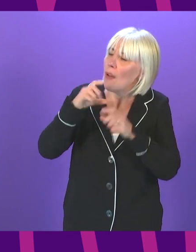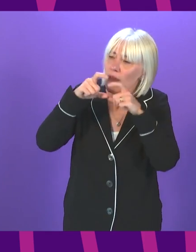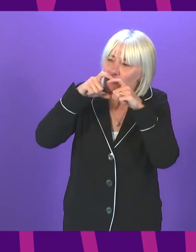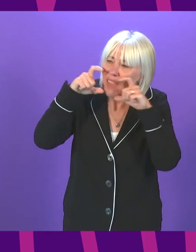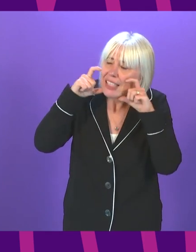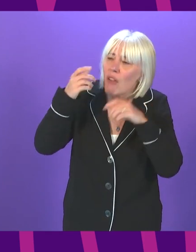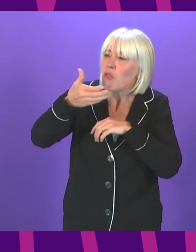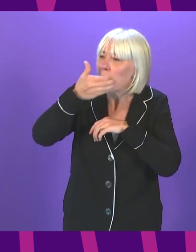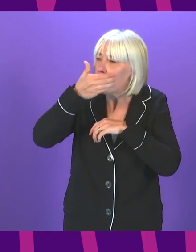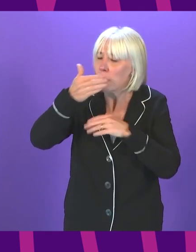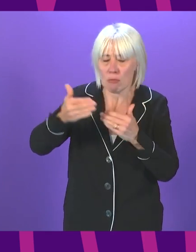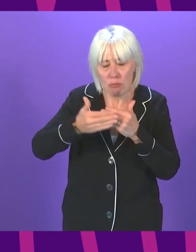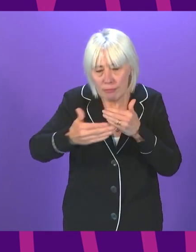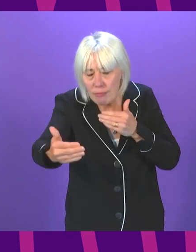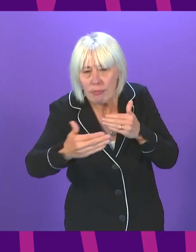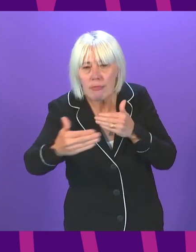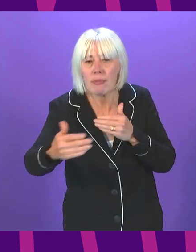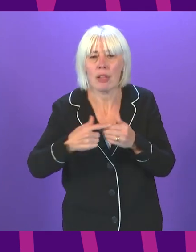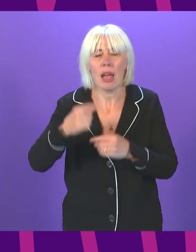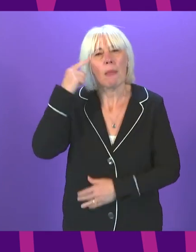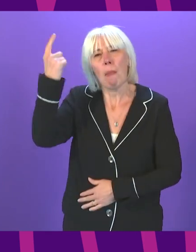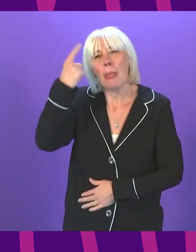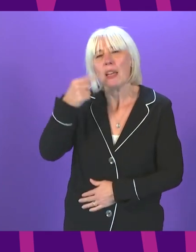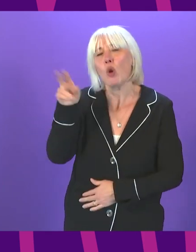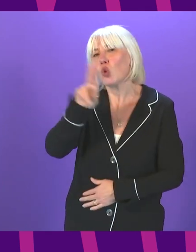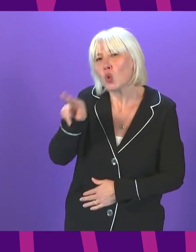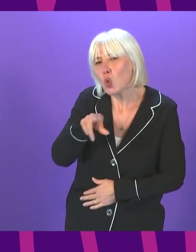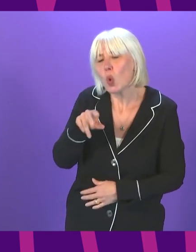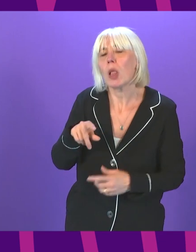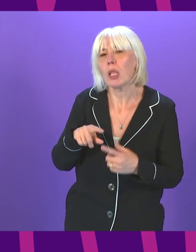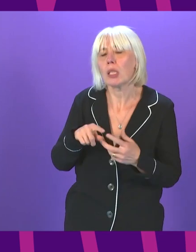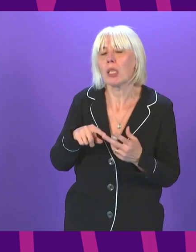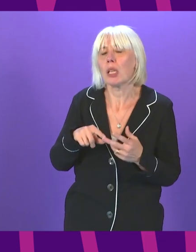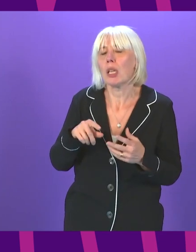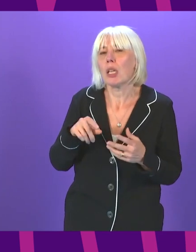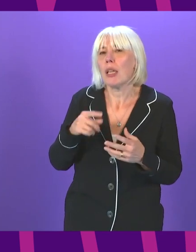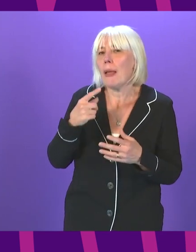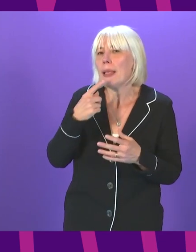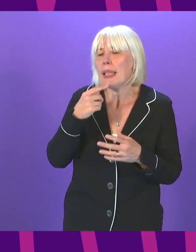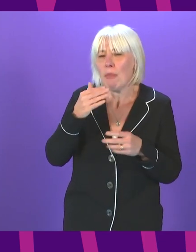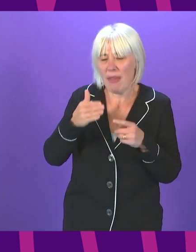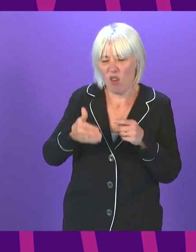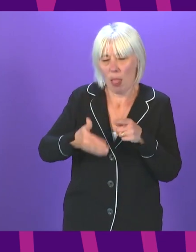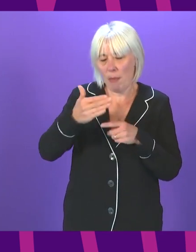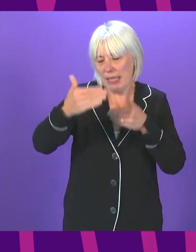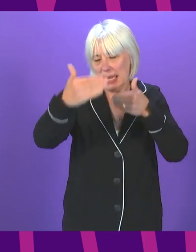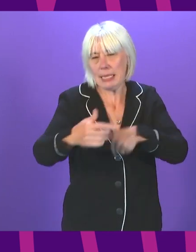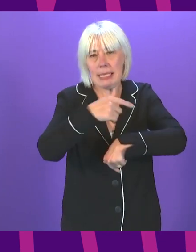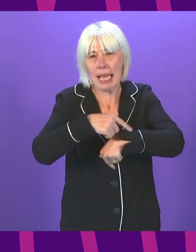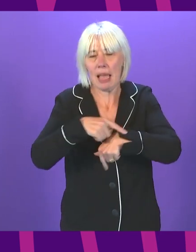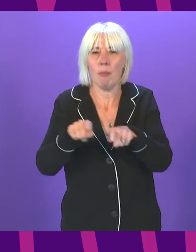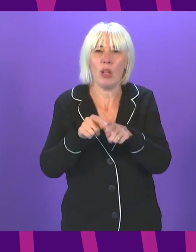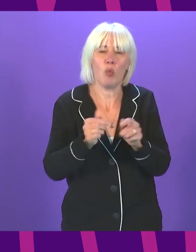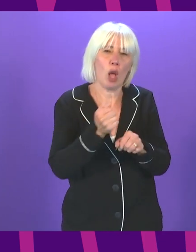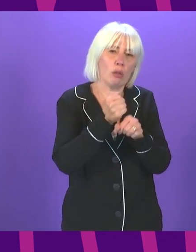moving forward. And I'm particularly thinking perhaps about schools where there was a suggestion that it would be a limited period, places of